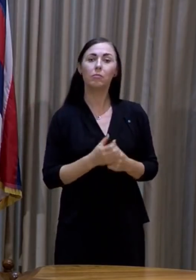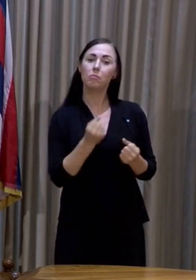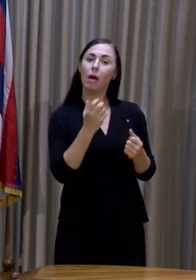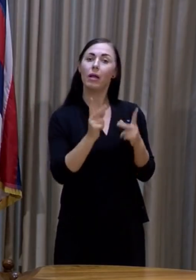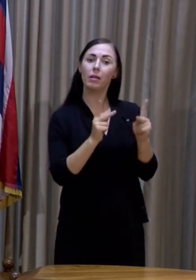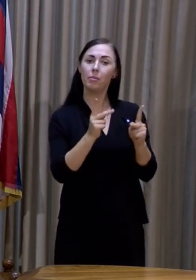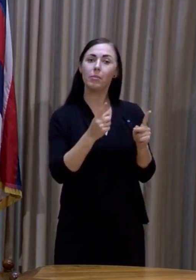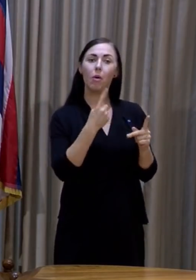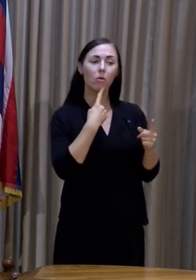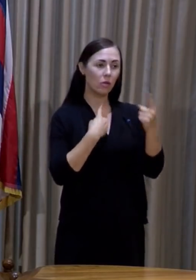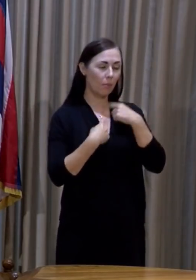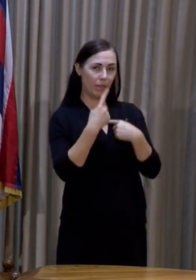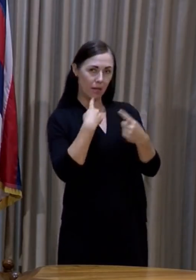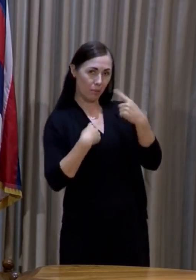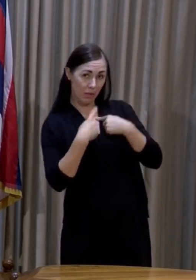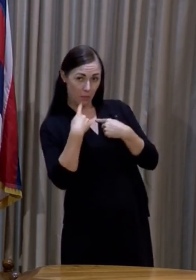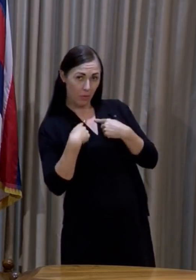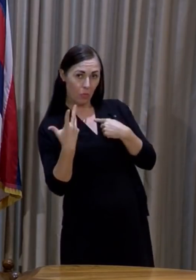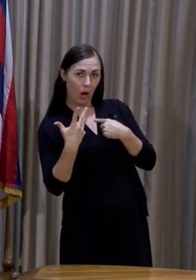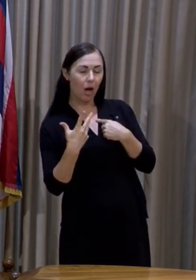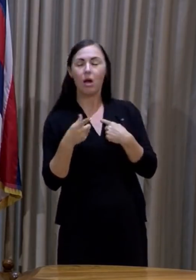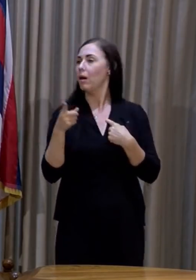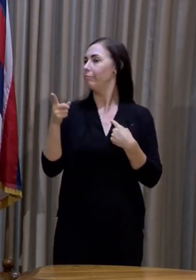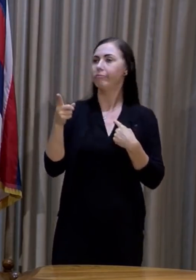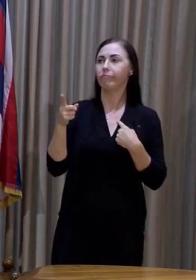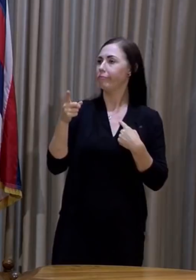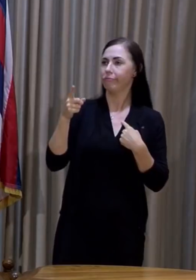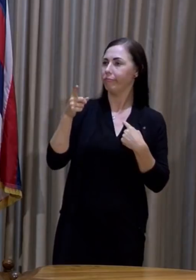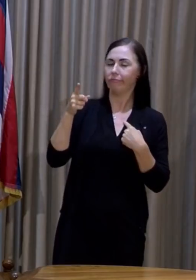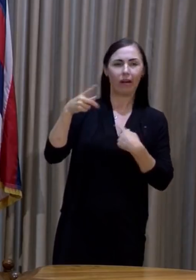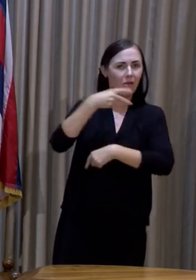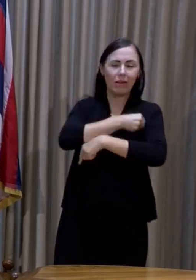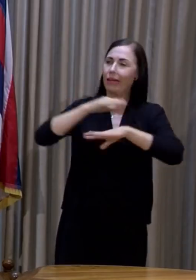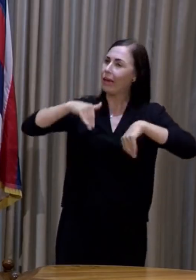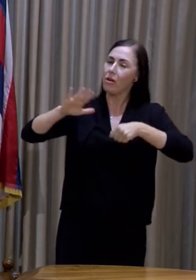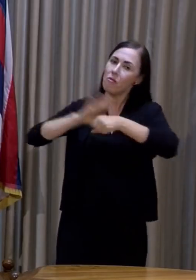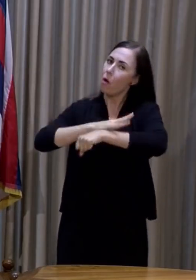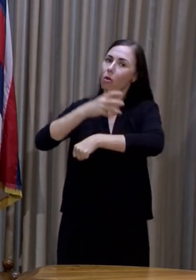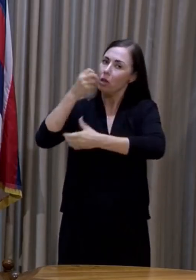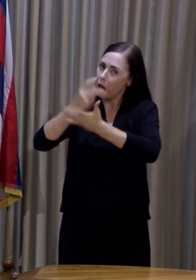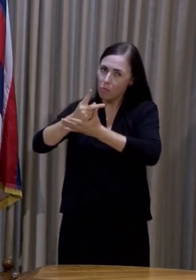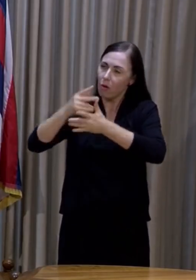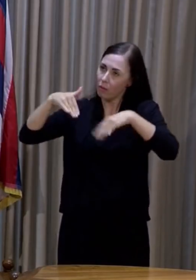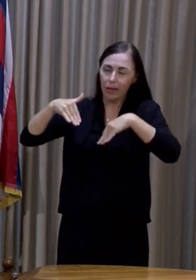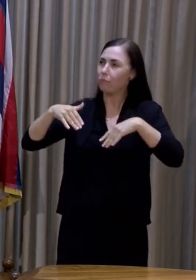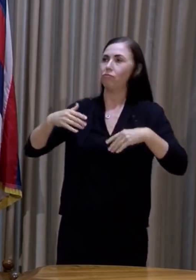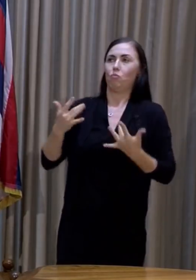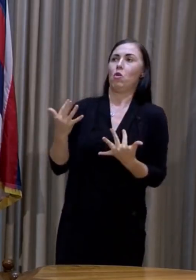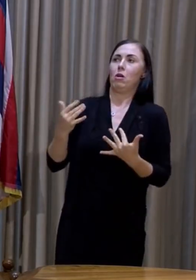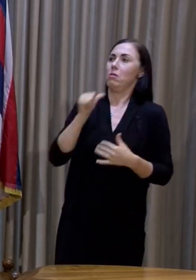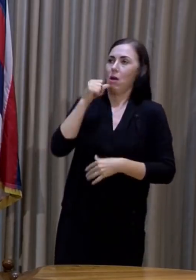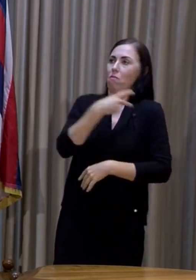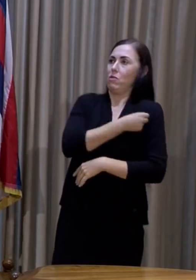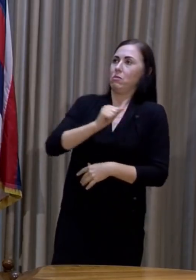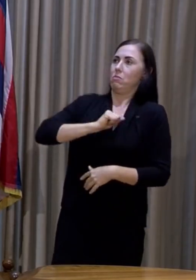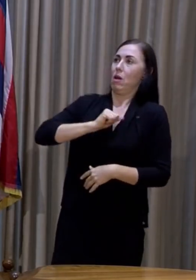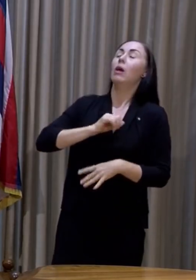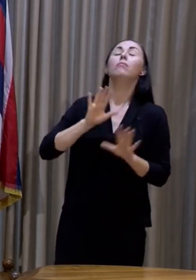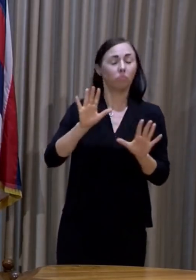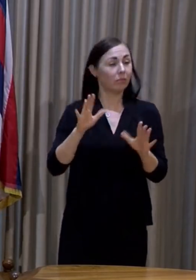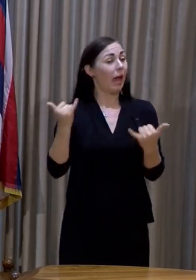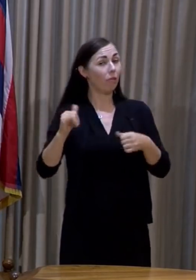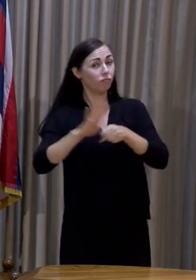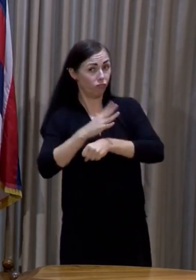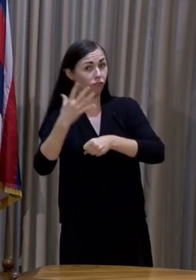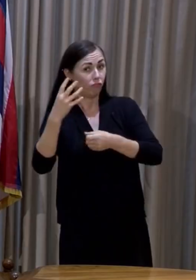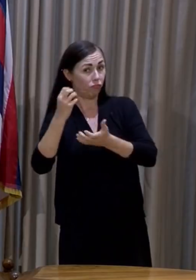that they would not get vaccinated until the vaccine was fully approved. We know that the vaccines continue